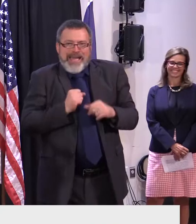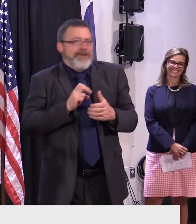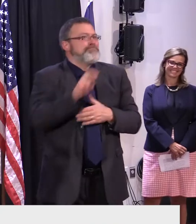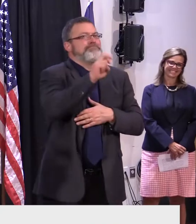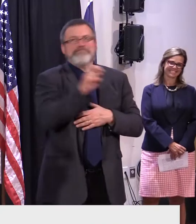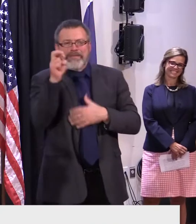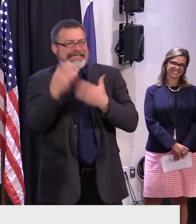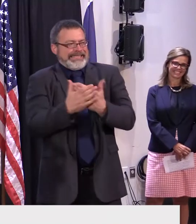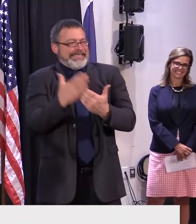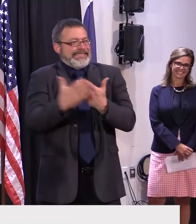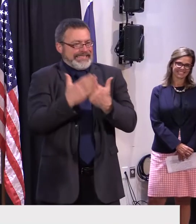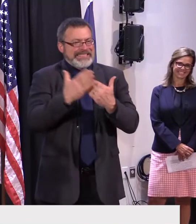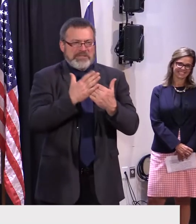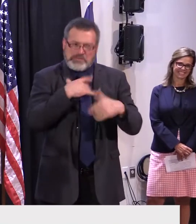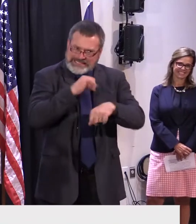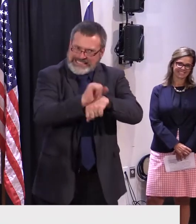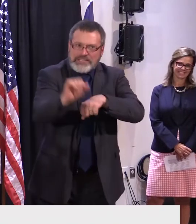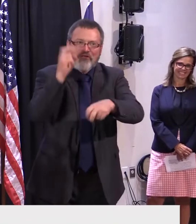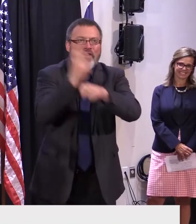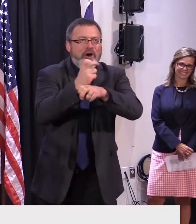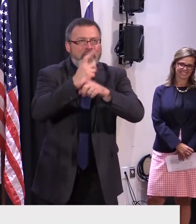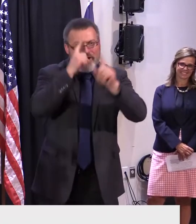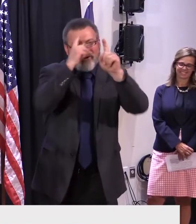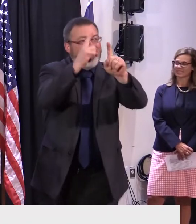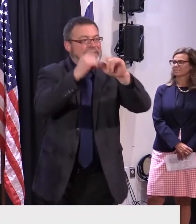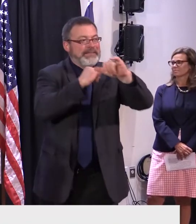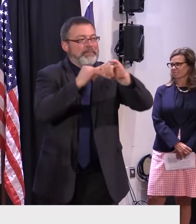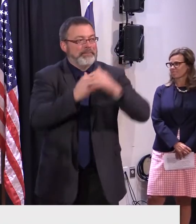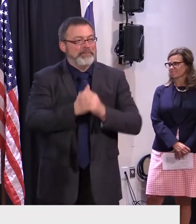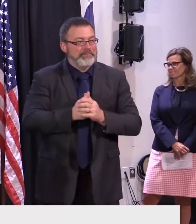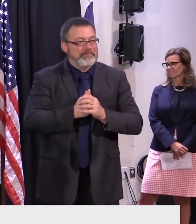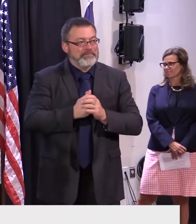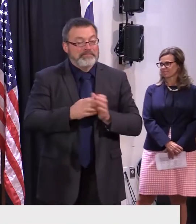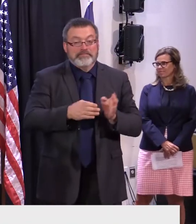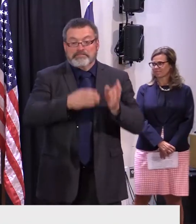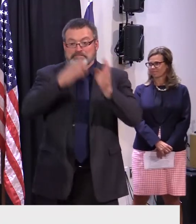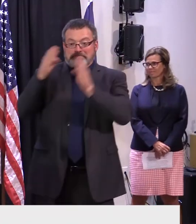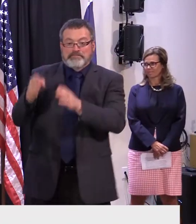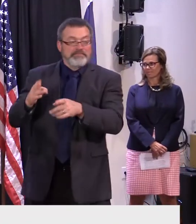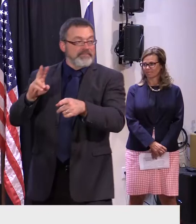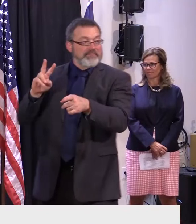How much are we paying the SIDAP to serve as our trade and investment representative?